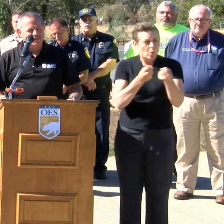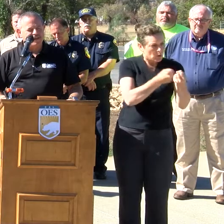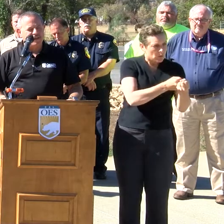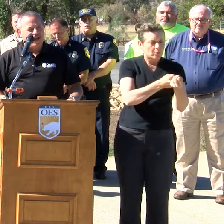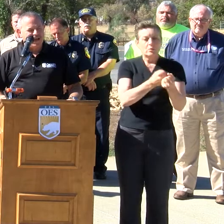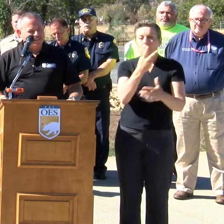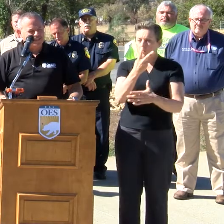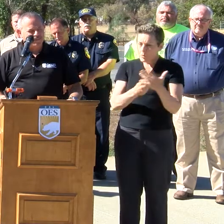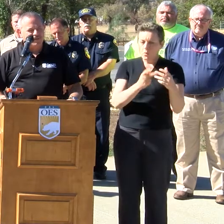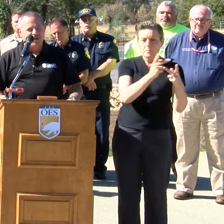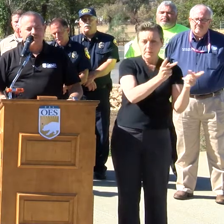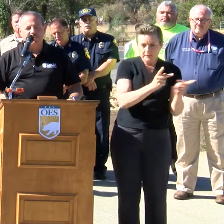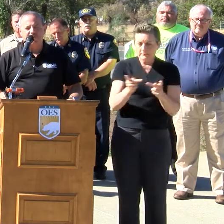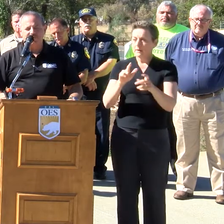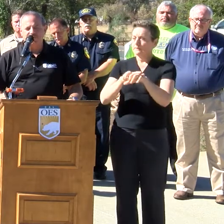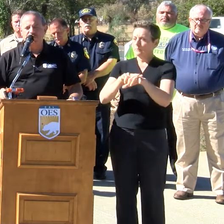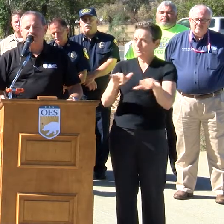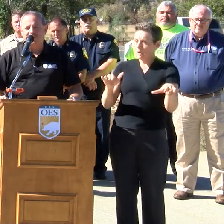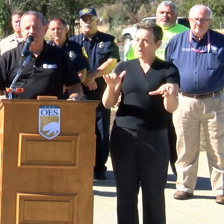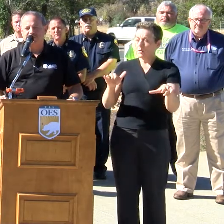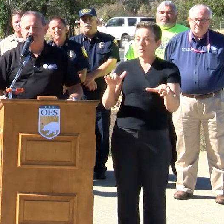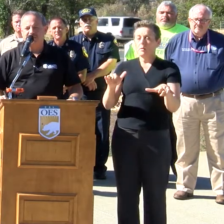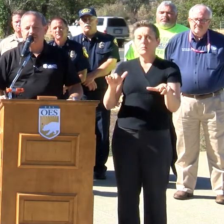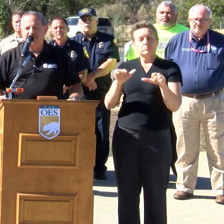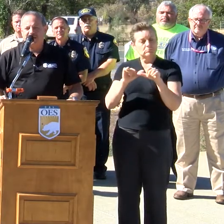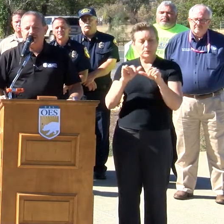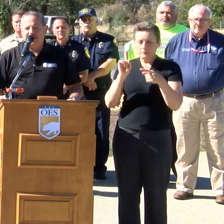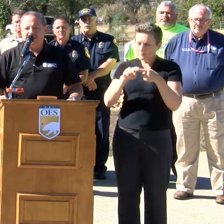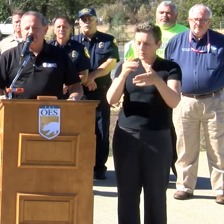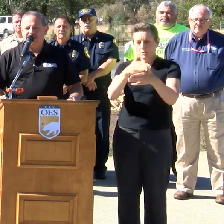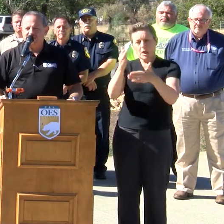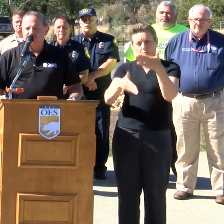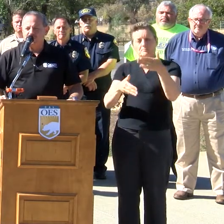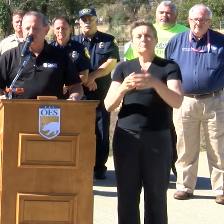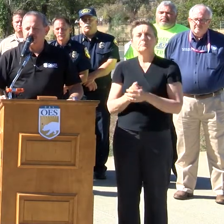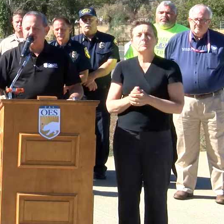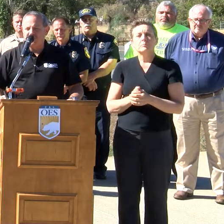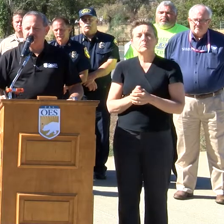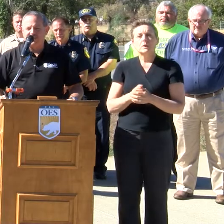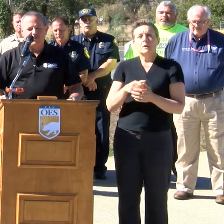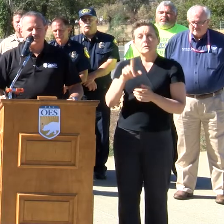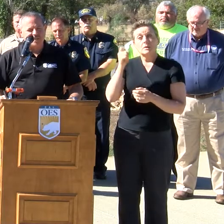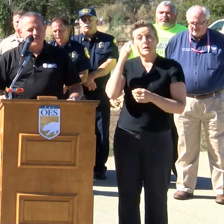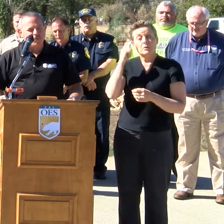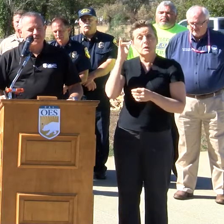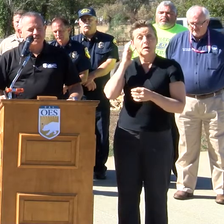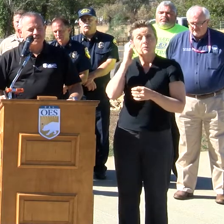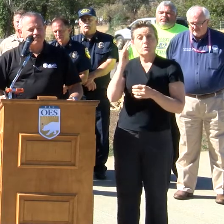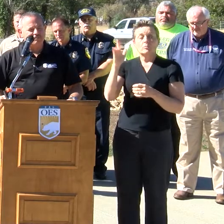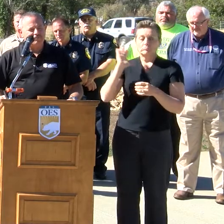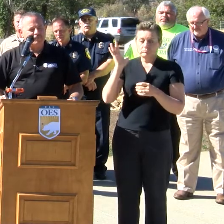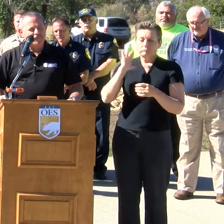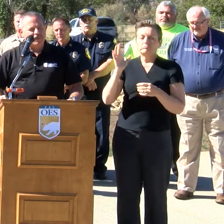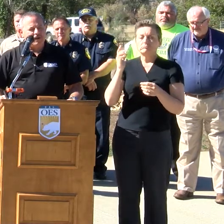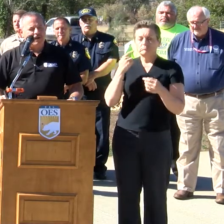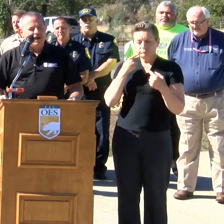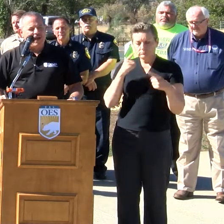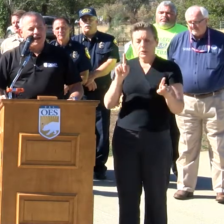places at the same time through the duration. The governor early on declared a state of emergency